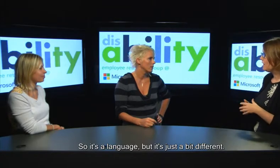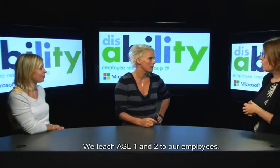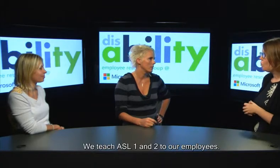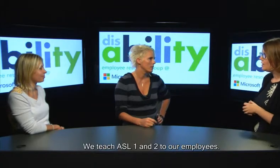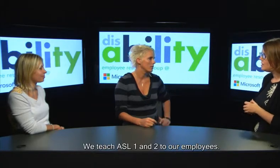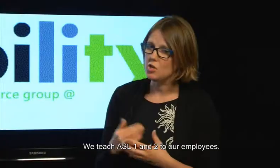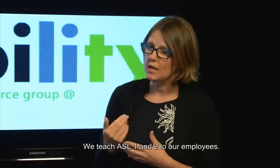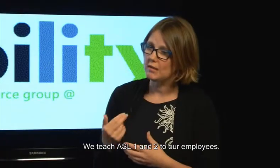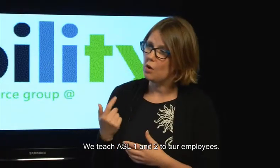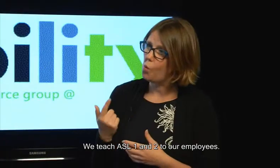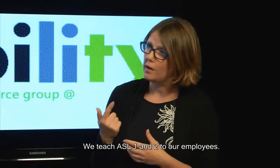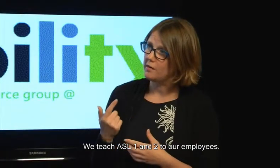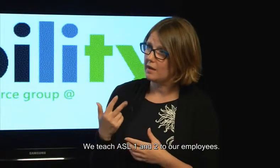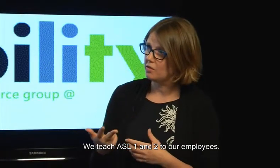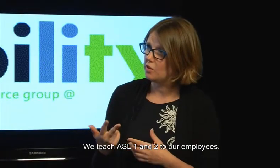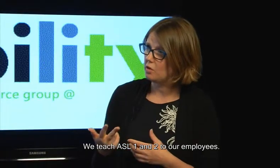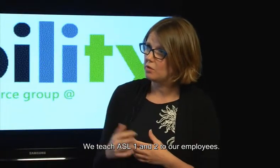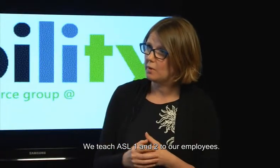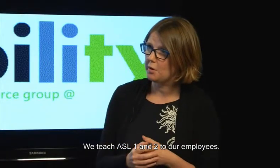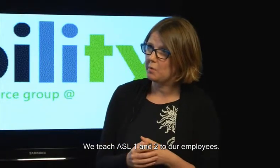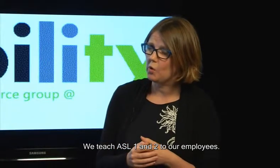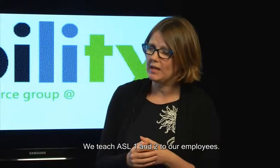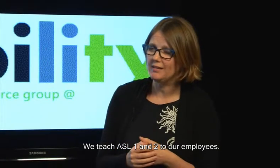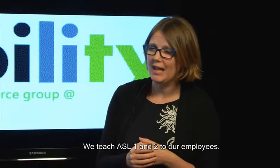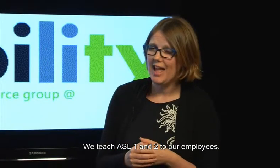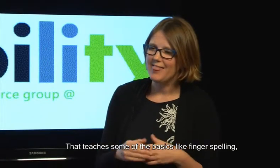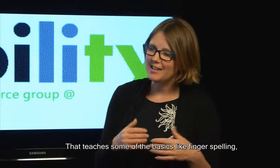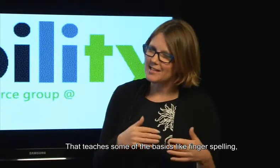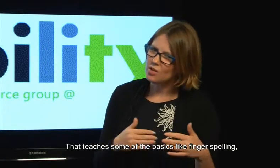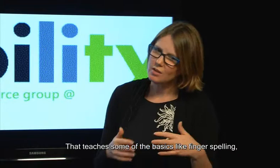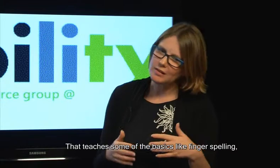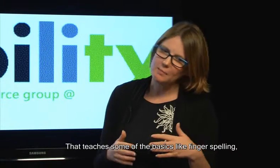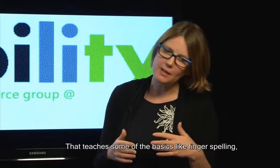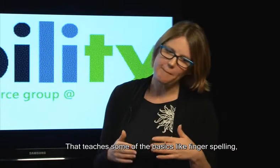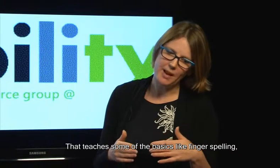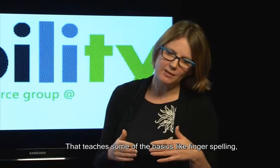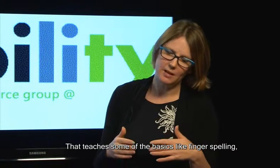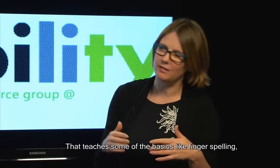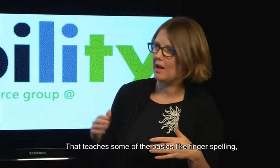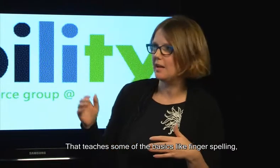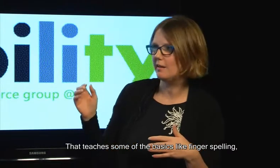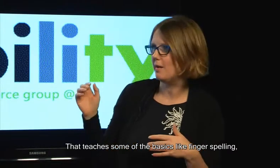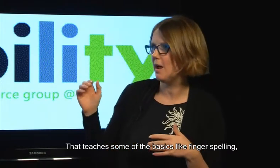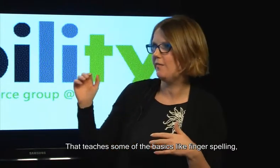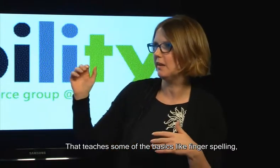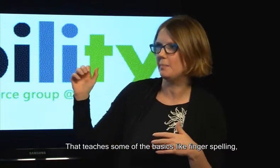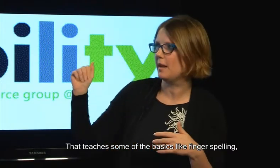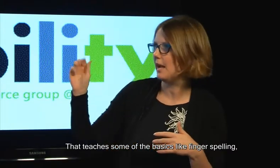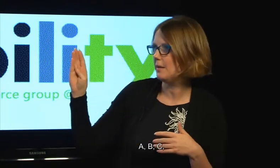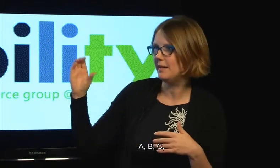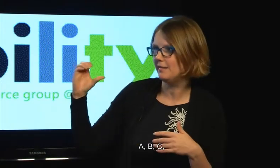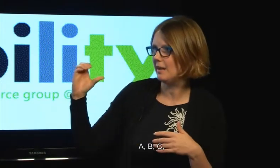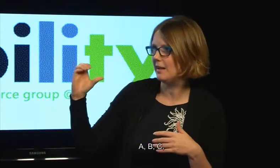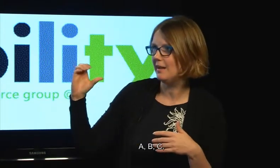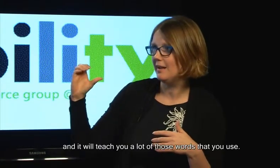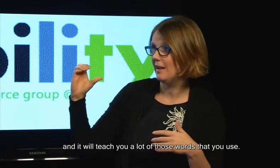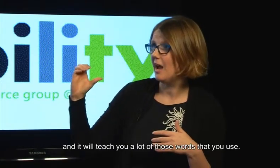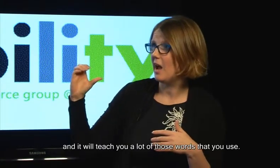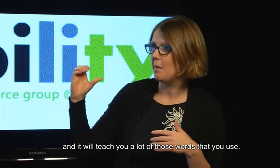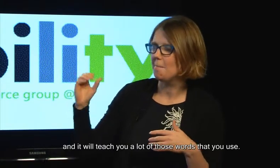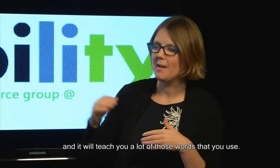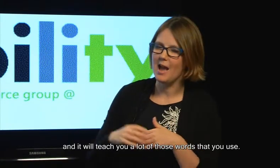different we teach ASL one and two to our employees that teaches some of the basics like fingerspelling ABC